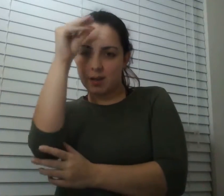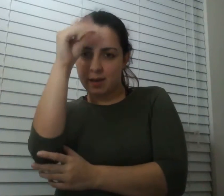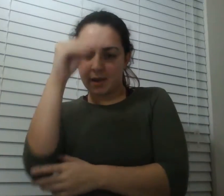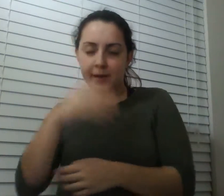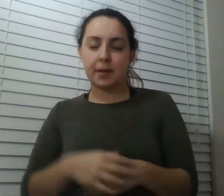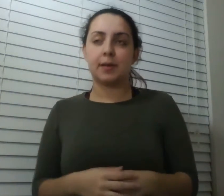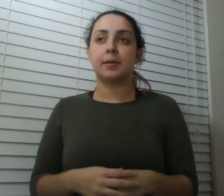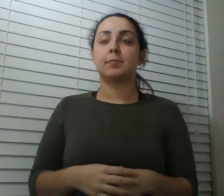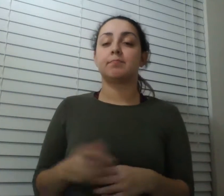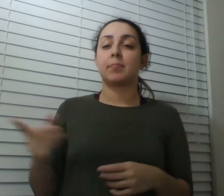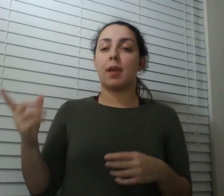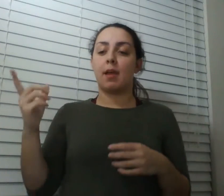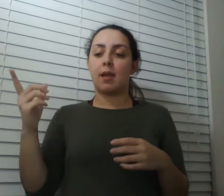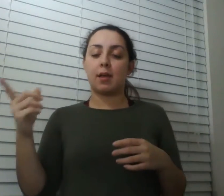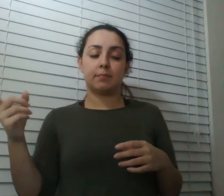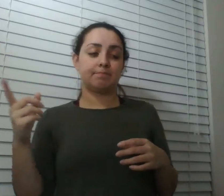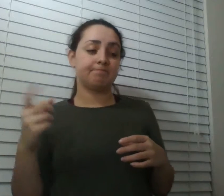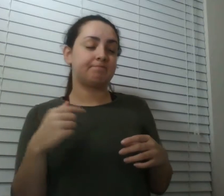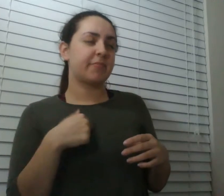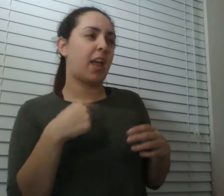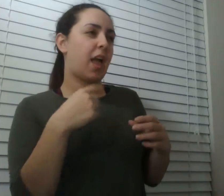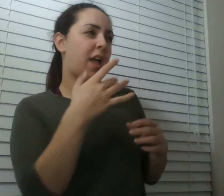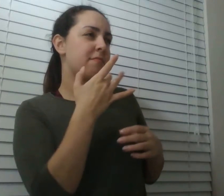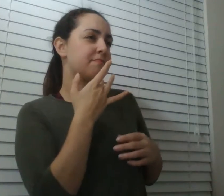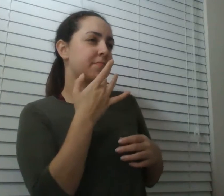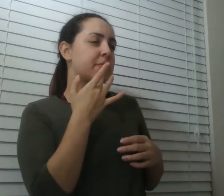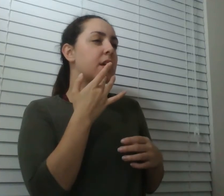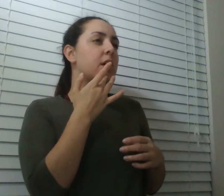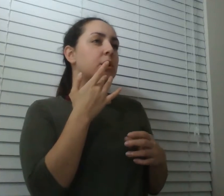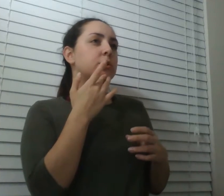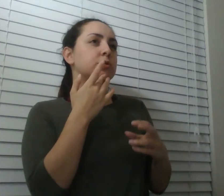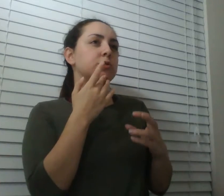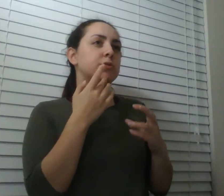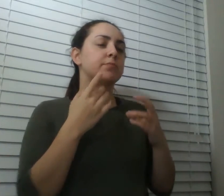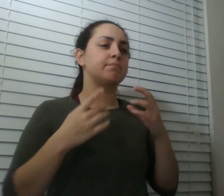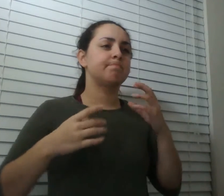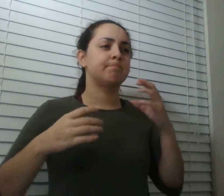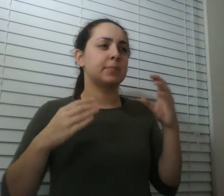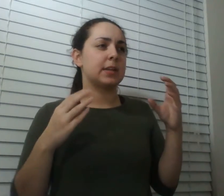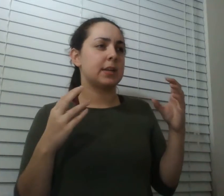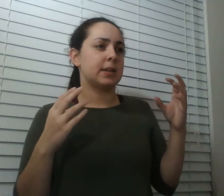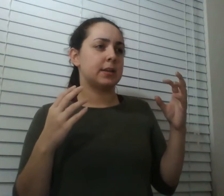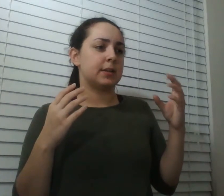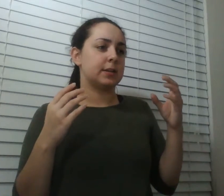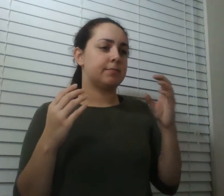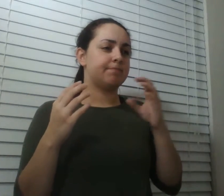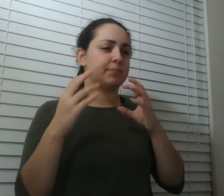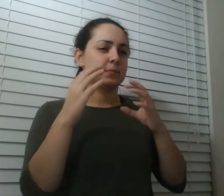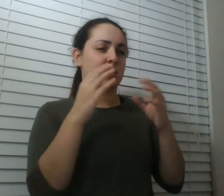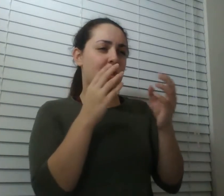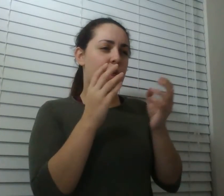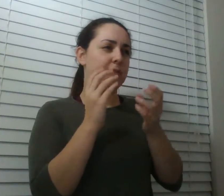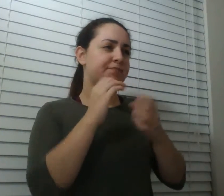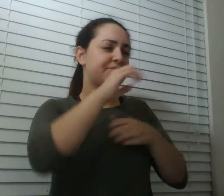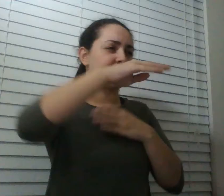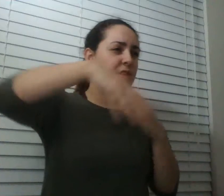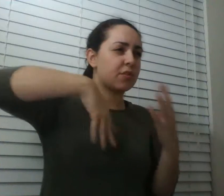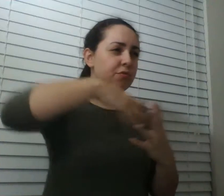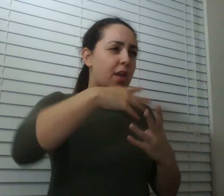insect he lives in in tucson arizona and um works in this one-story building on a residential street